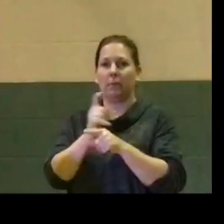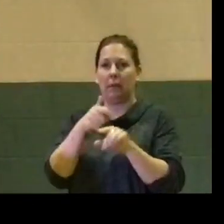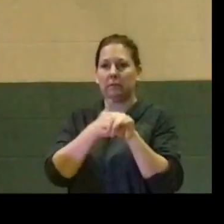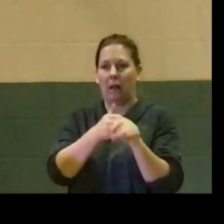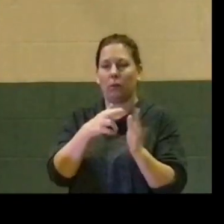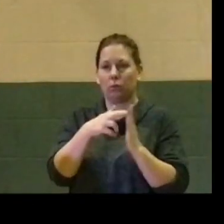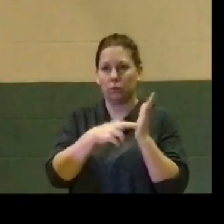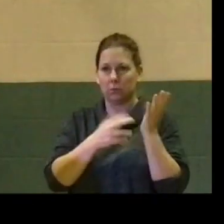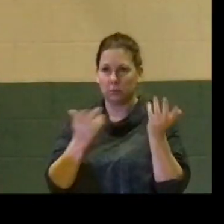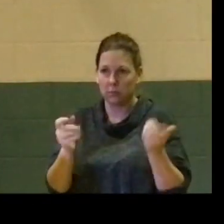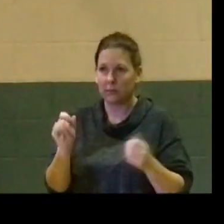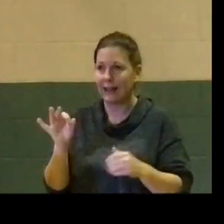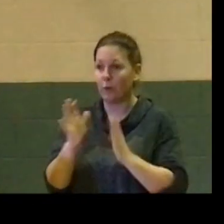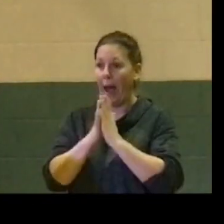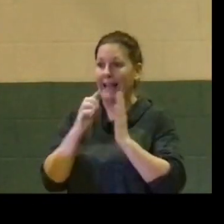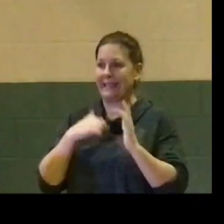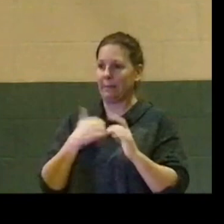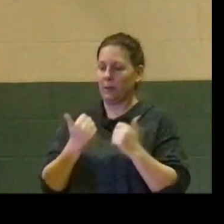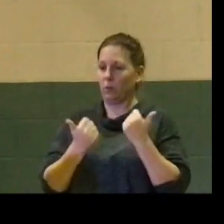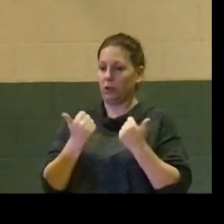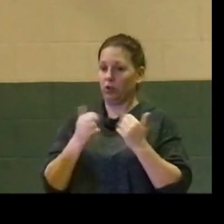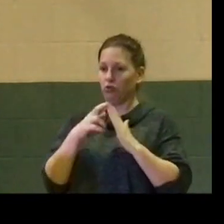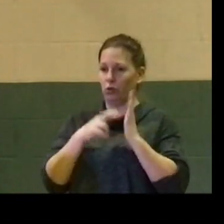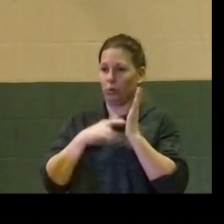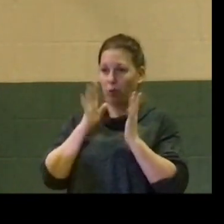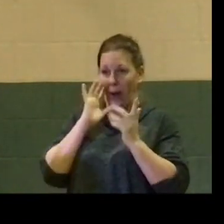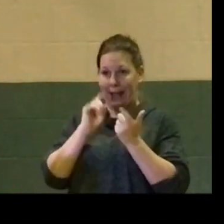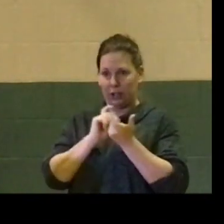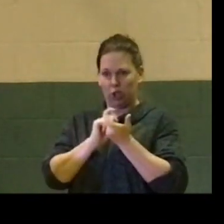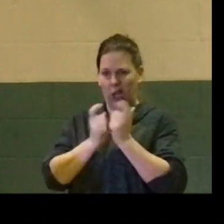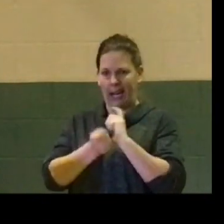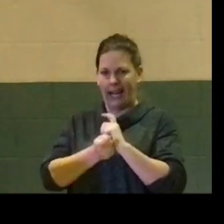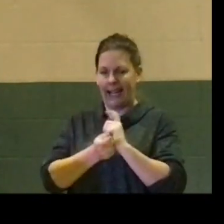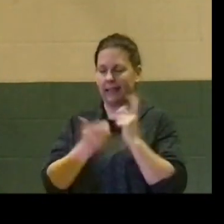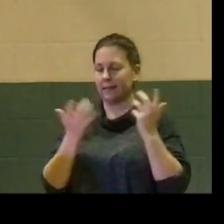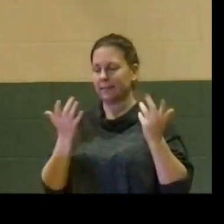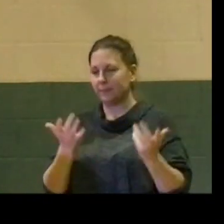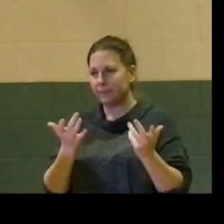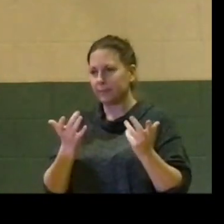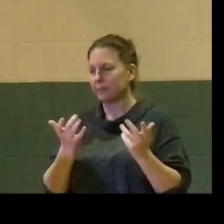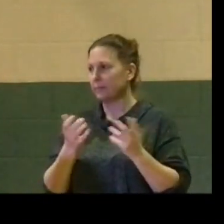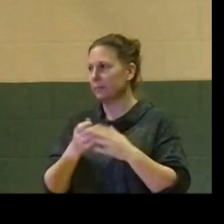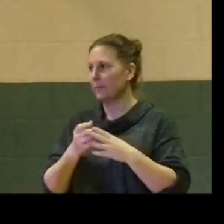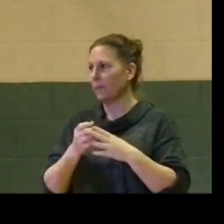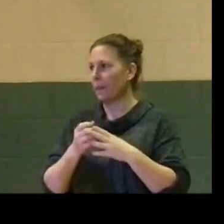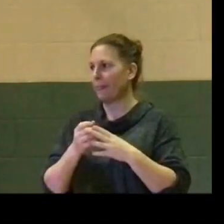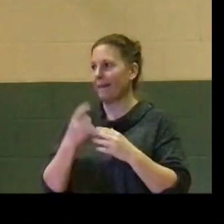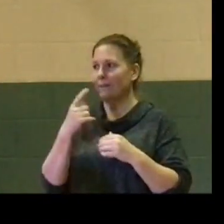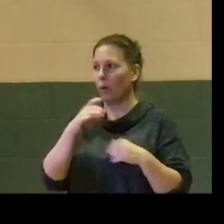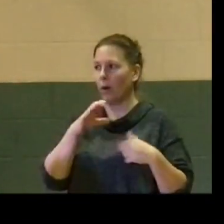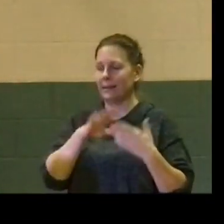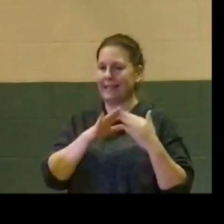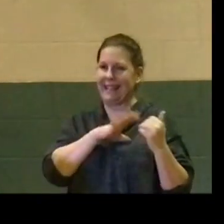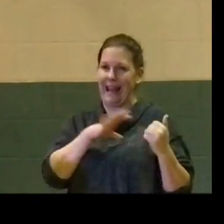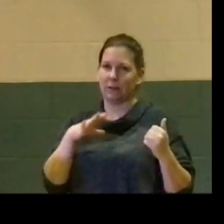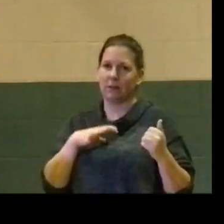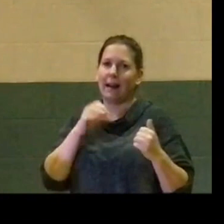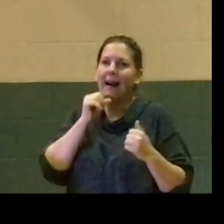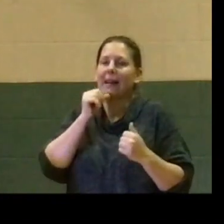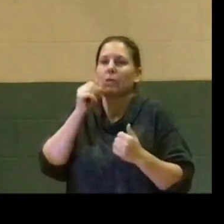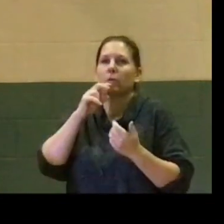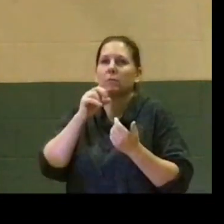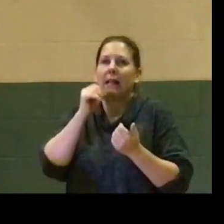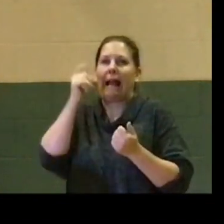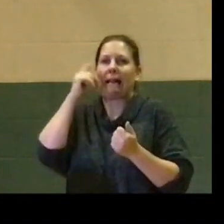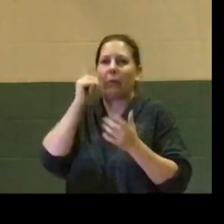When you ask me what rules would I change or what rule would I change on city council, it's not about changing